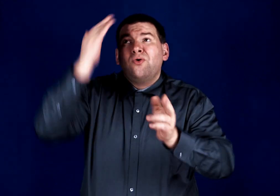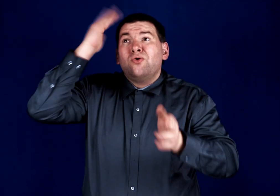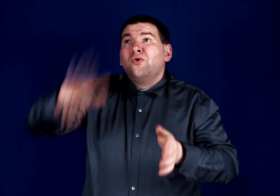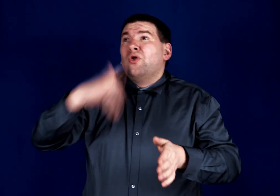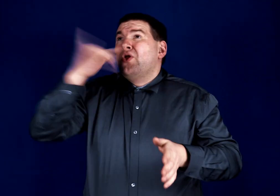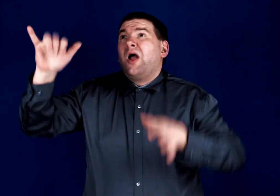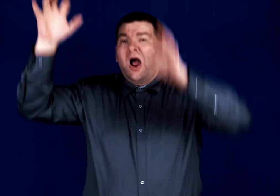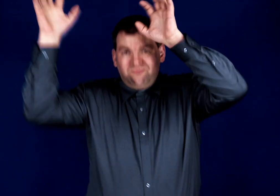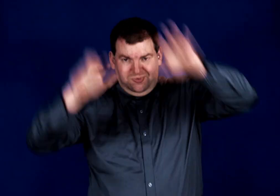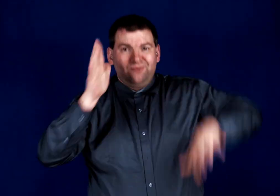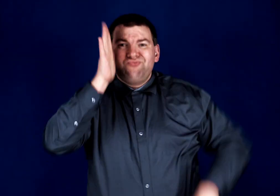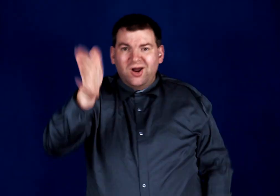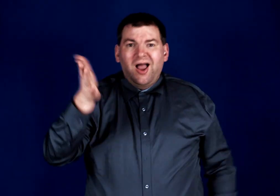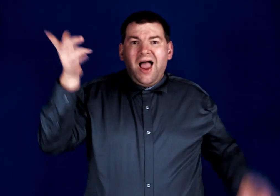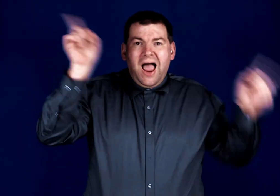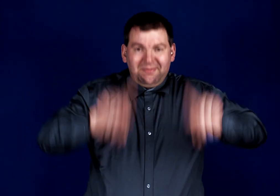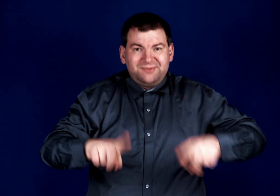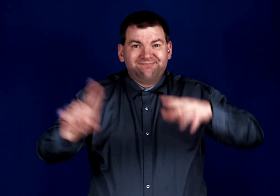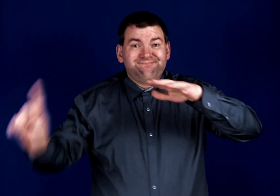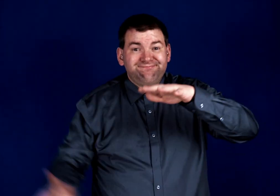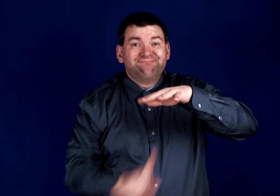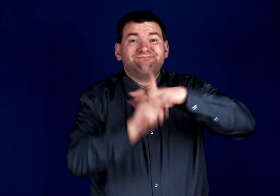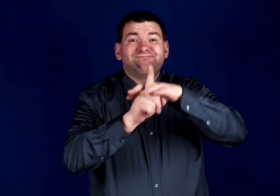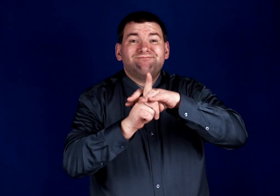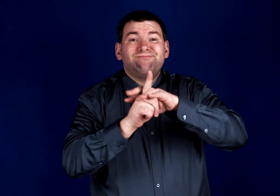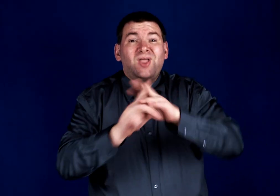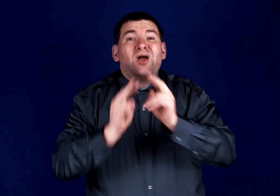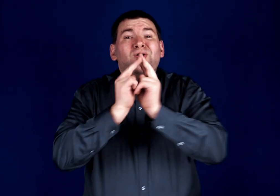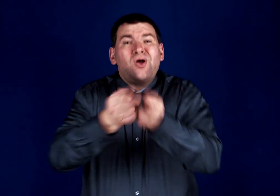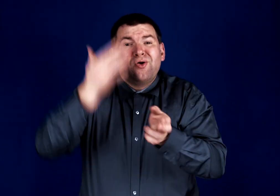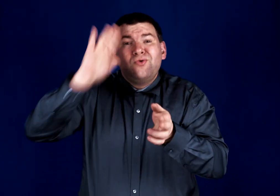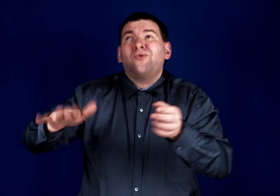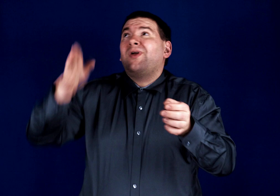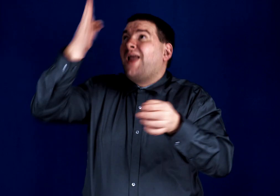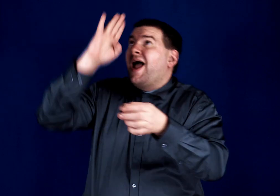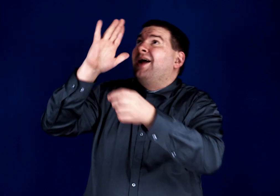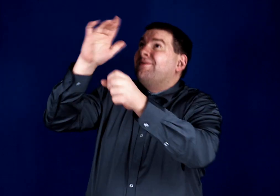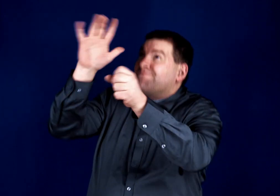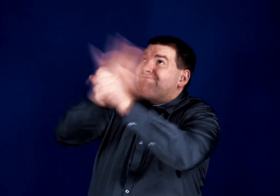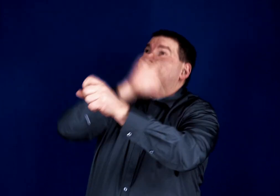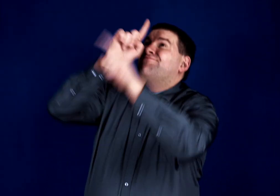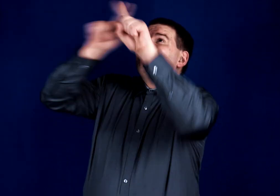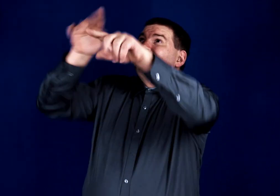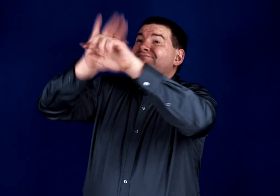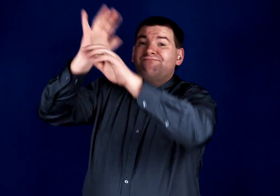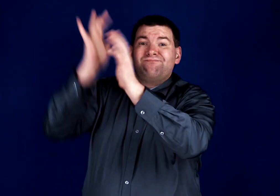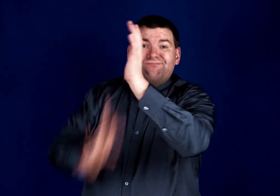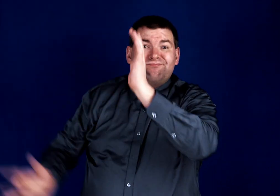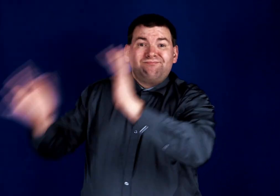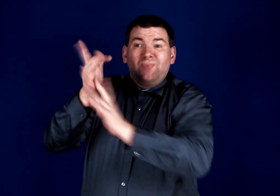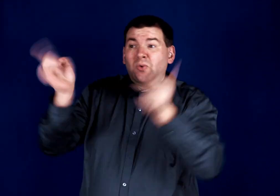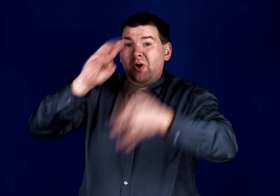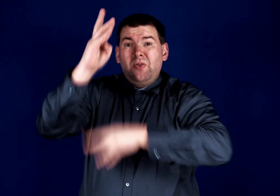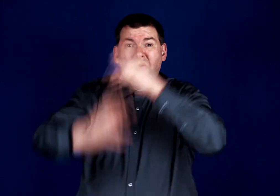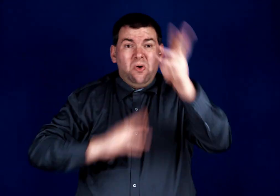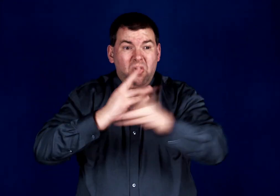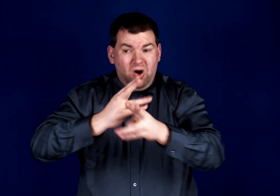Noah knew what a raindrop was, Noah knew a God who could throw out in trust. And when the